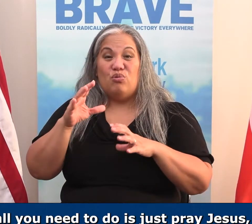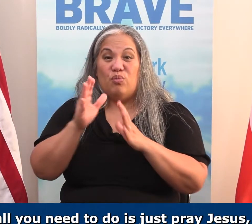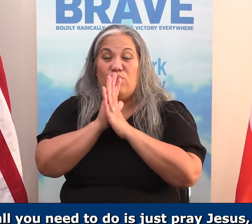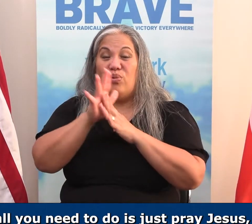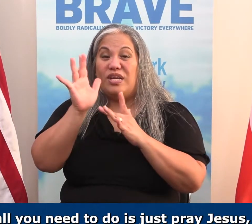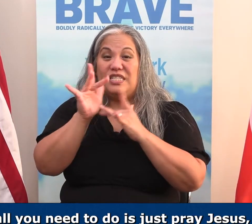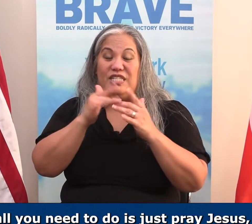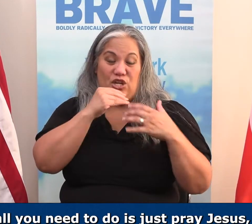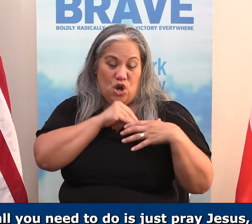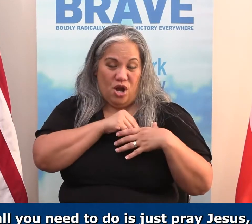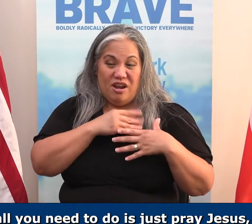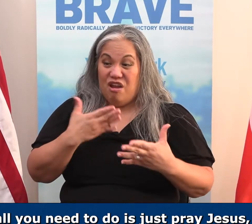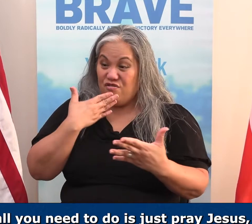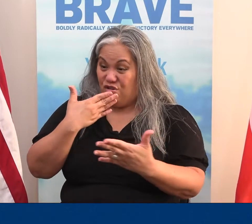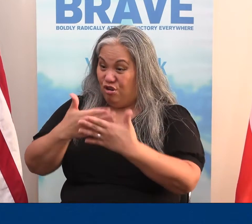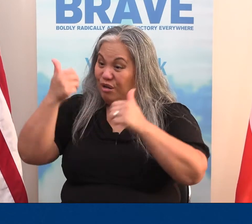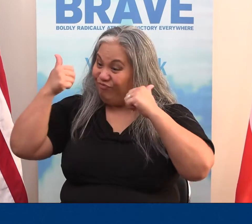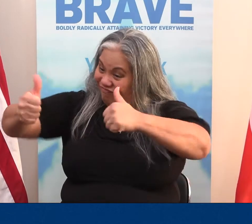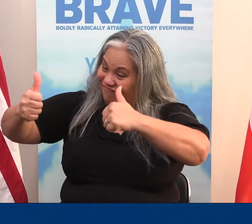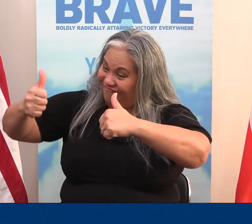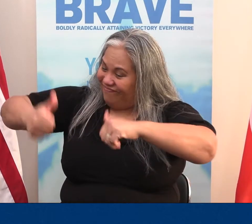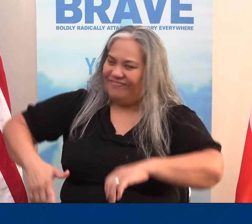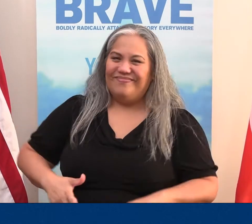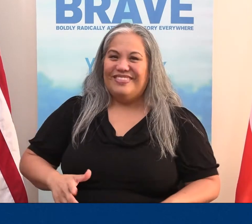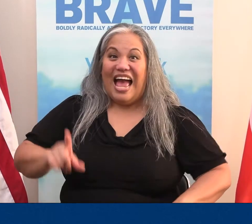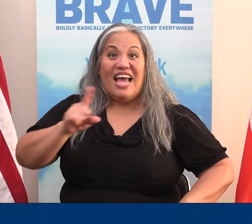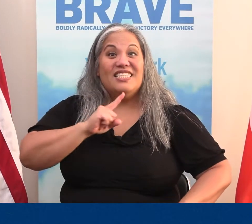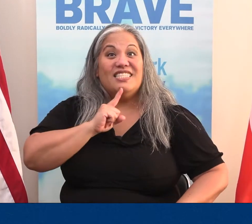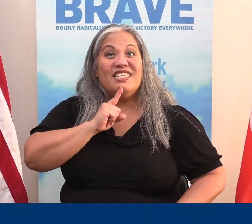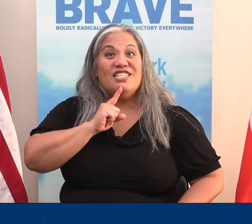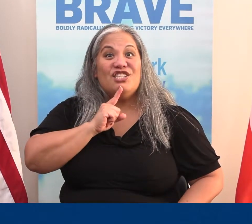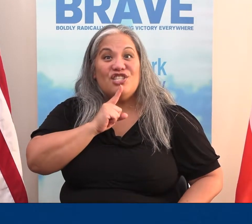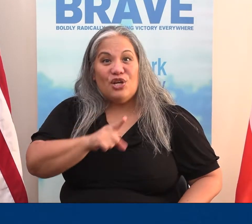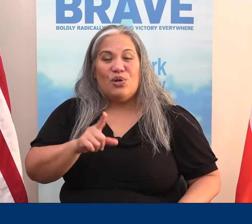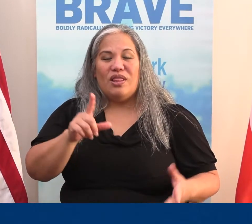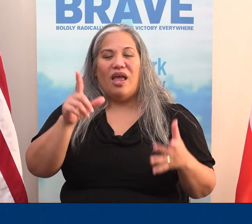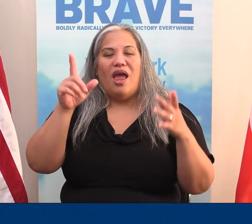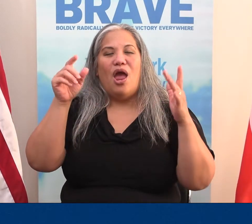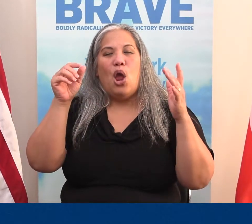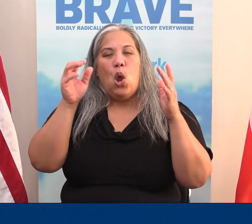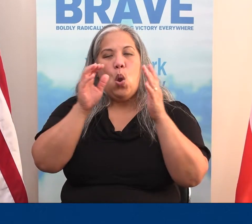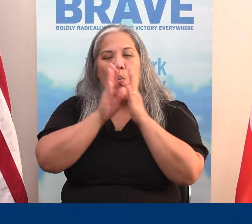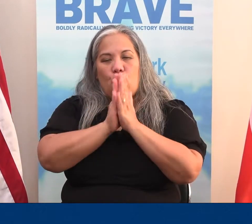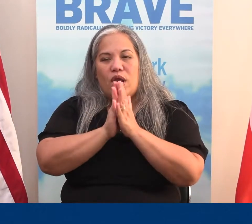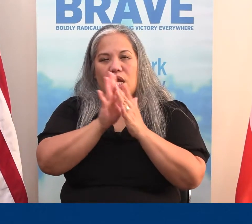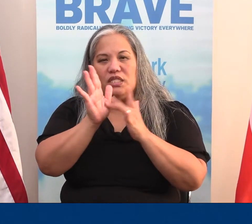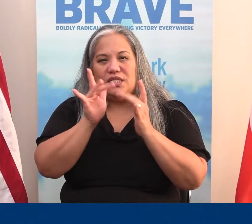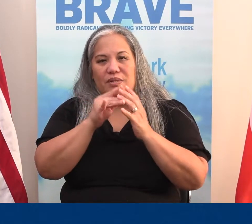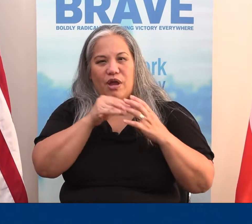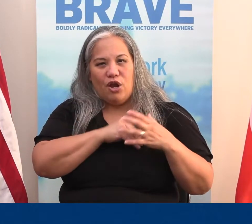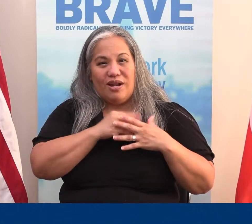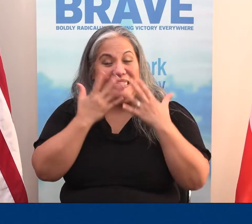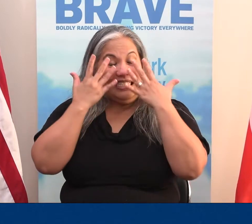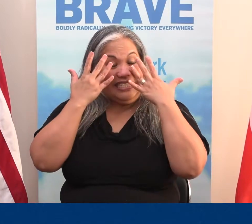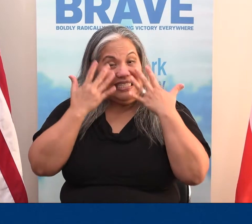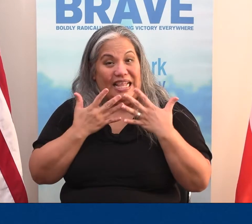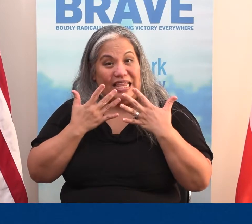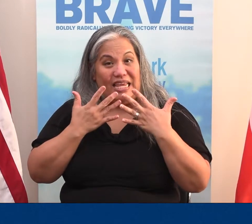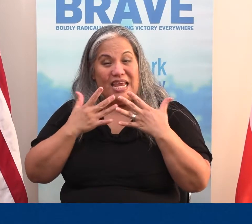your heart, and you're good to go. And so, I sincerely prayed Jesus into my heart. Sadly enough, I taught